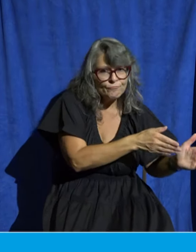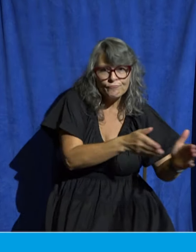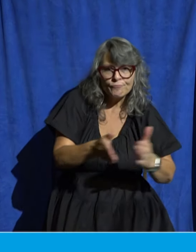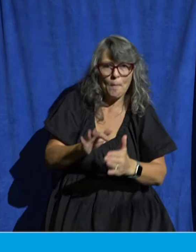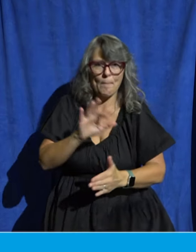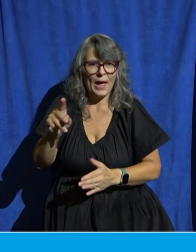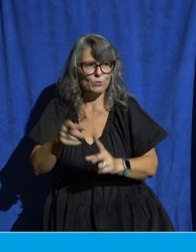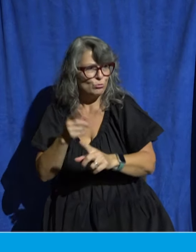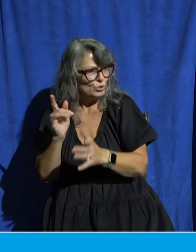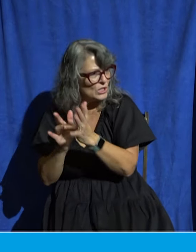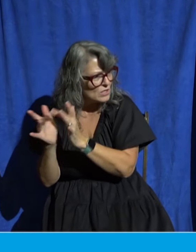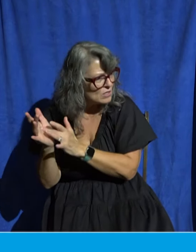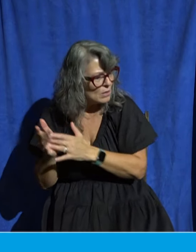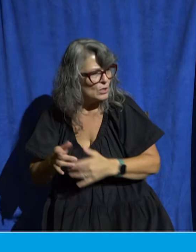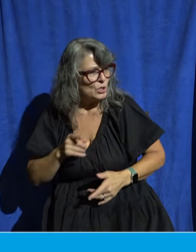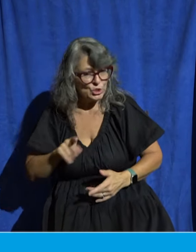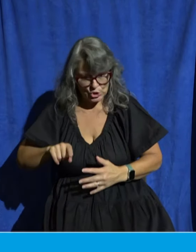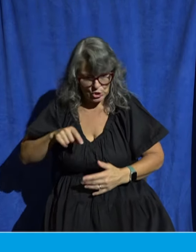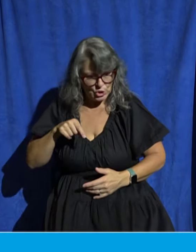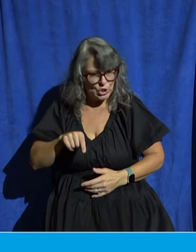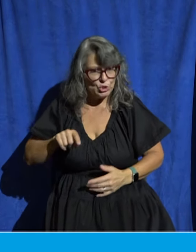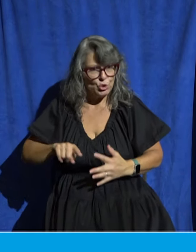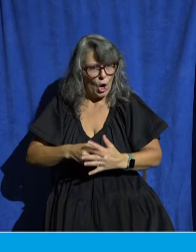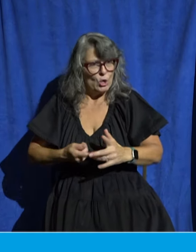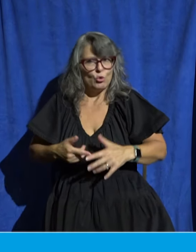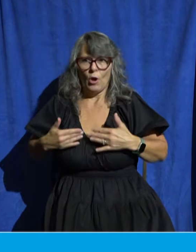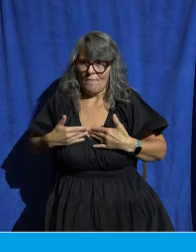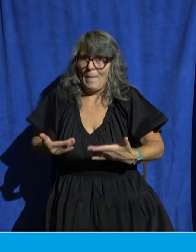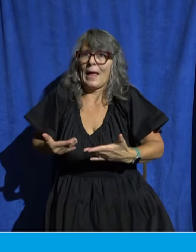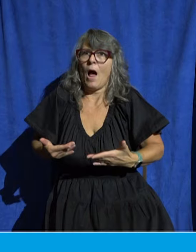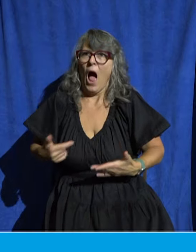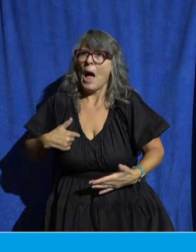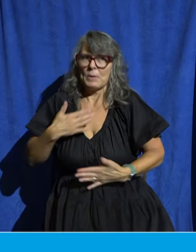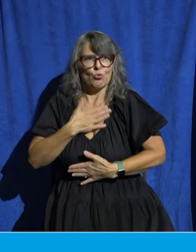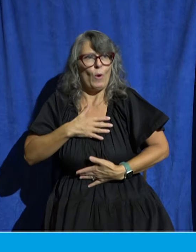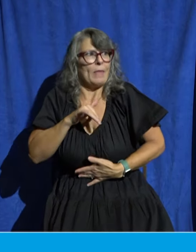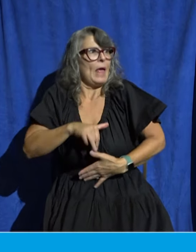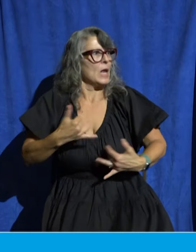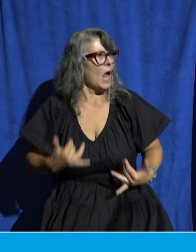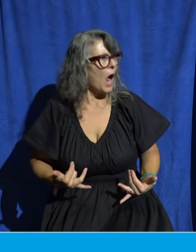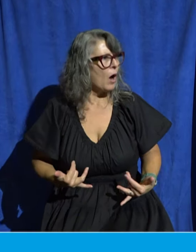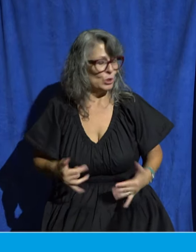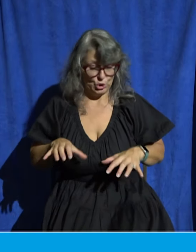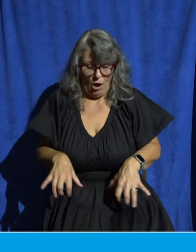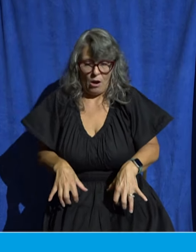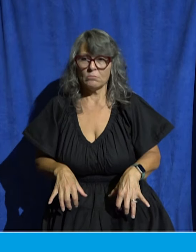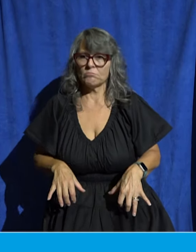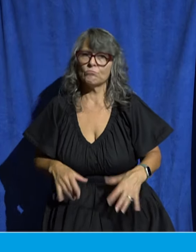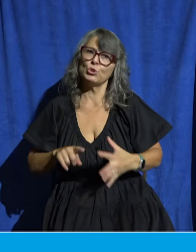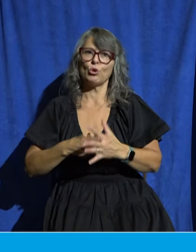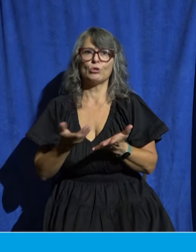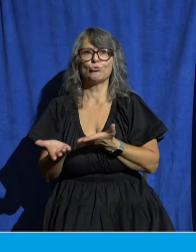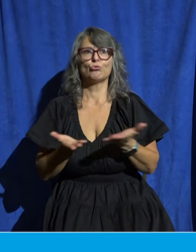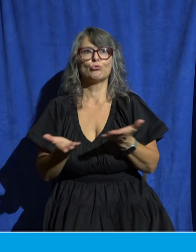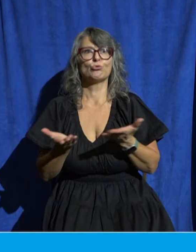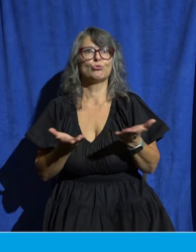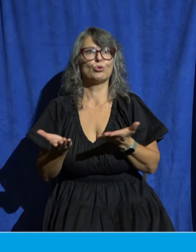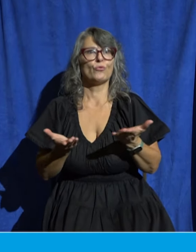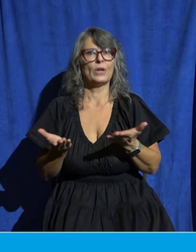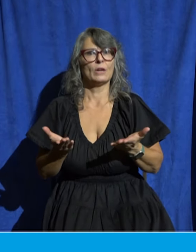to enjoy it shocked her and so she then started serving as a Stevens minister where people will come